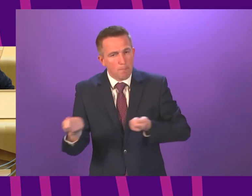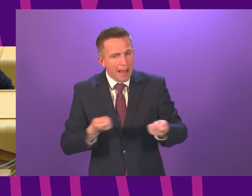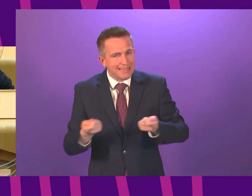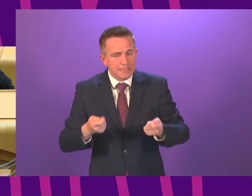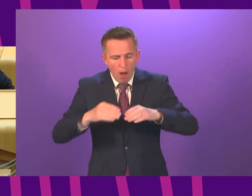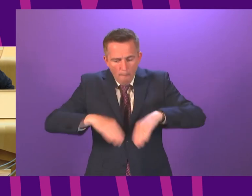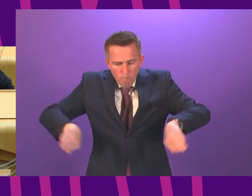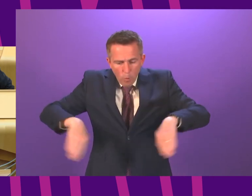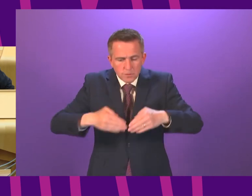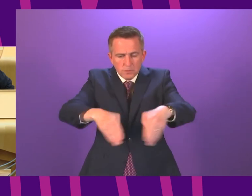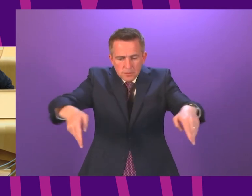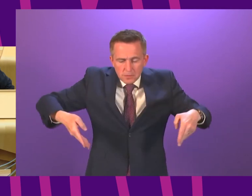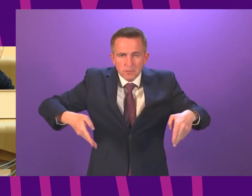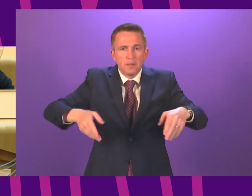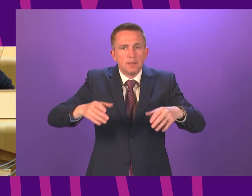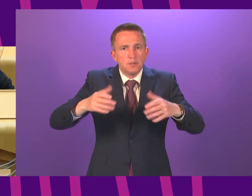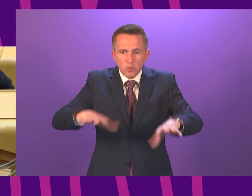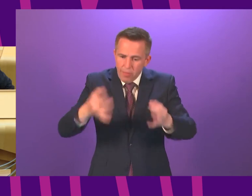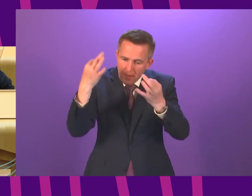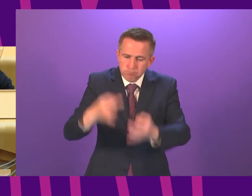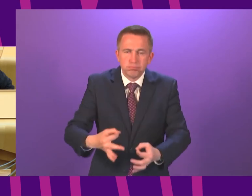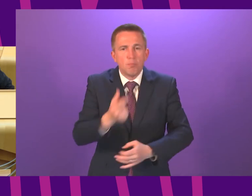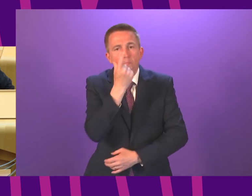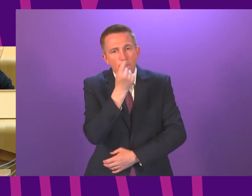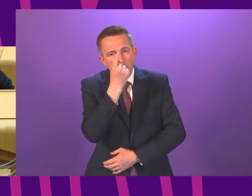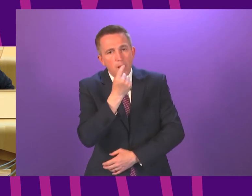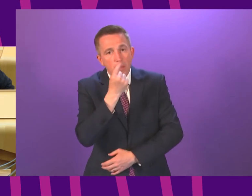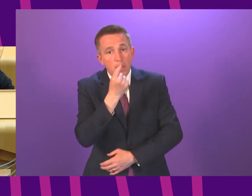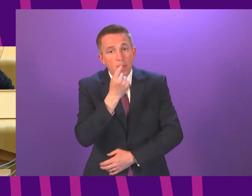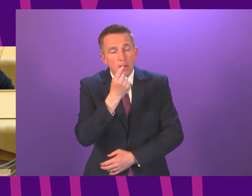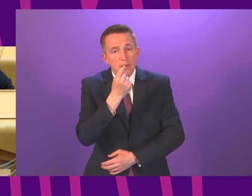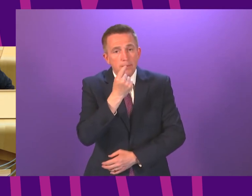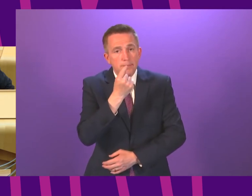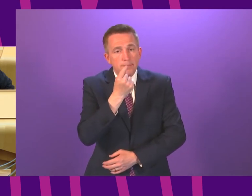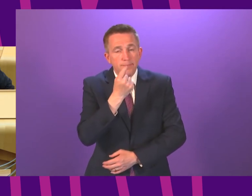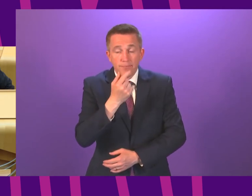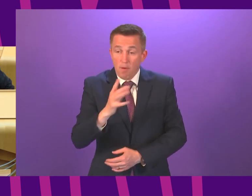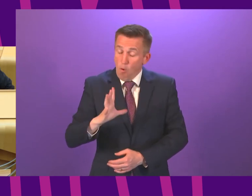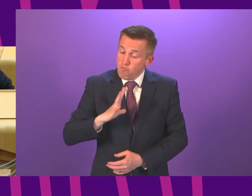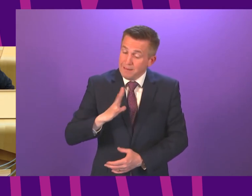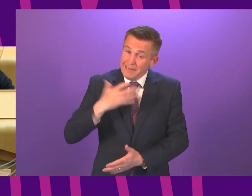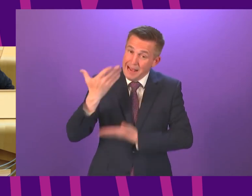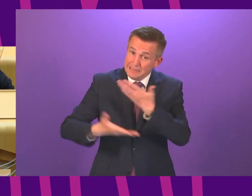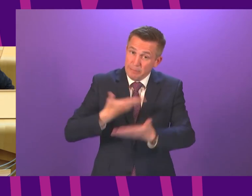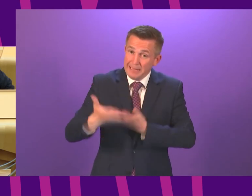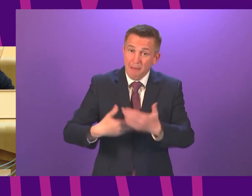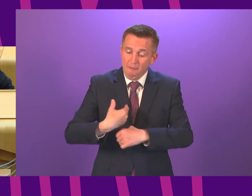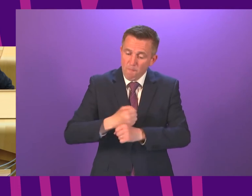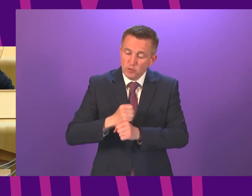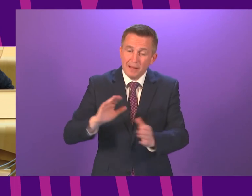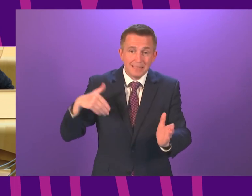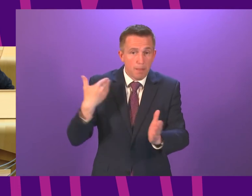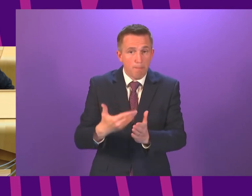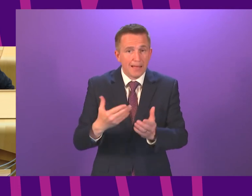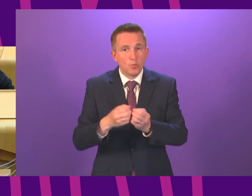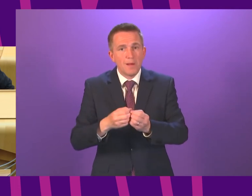the borders are as tight as they need to be and I won't go into detail but I have spoken about the frustration I've had about that in the past and